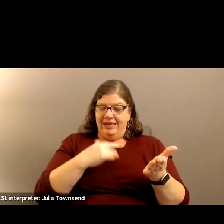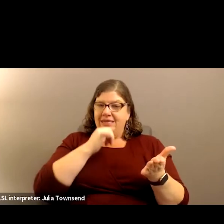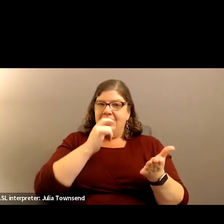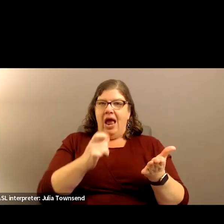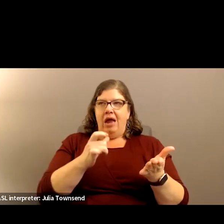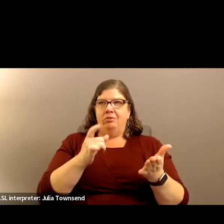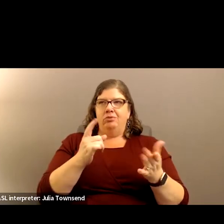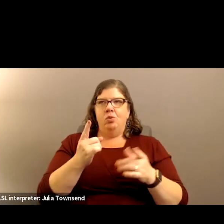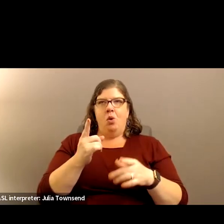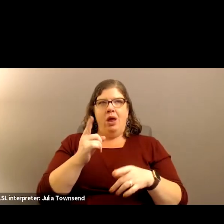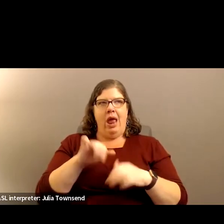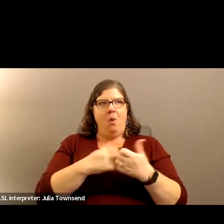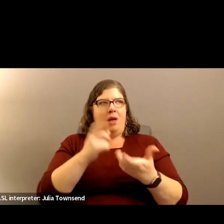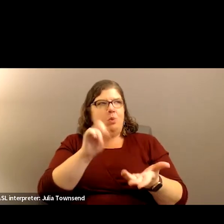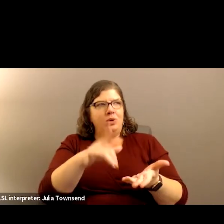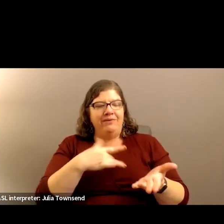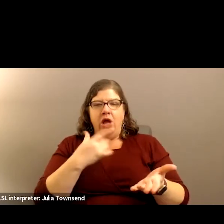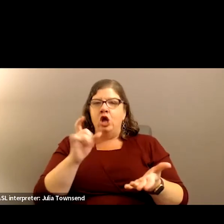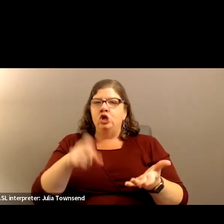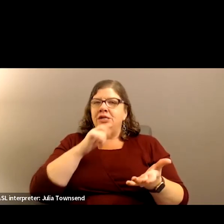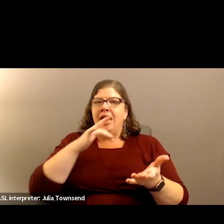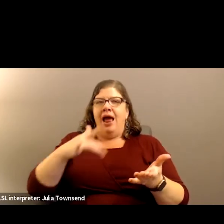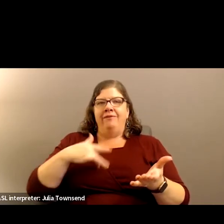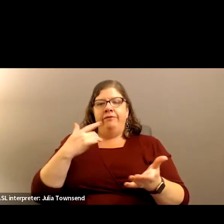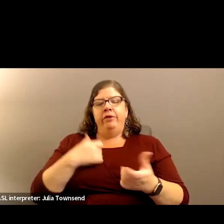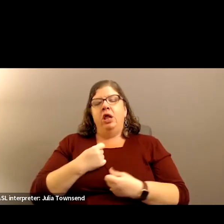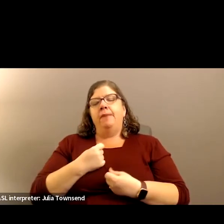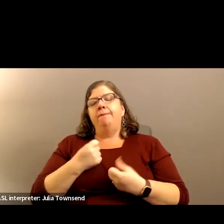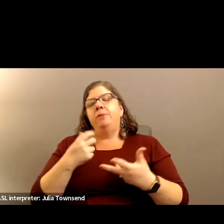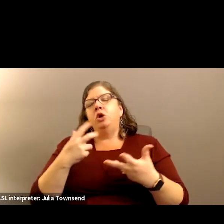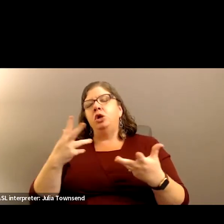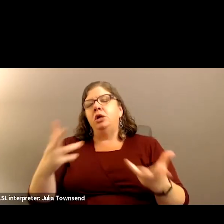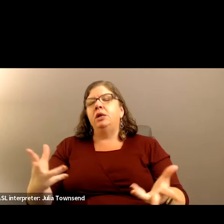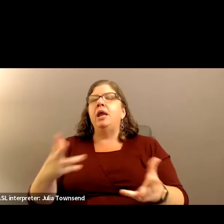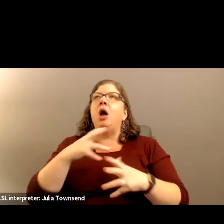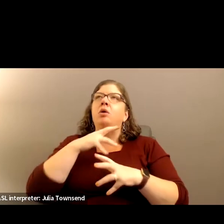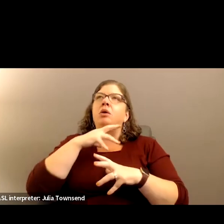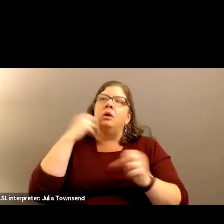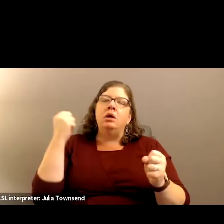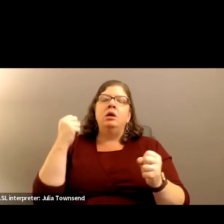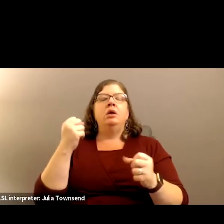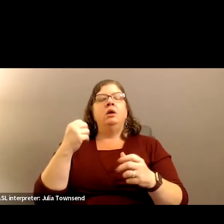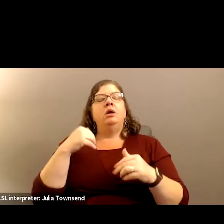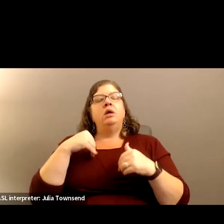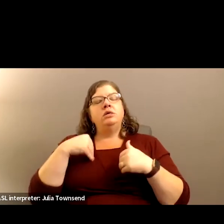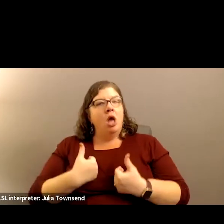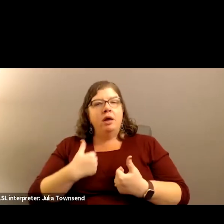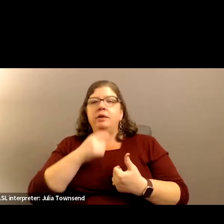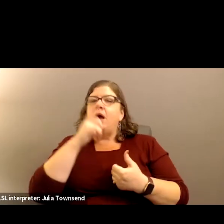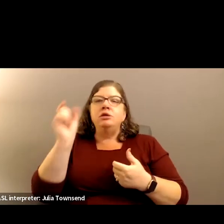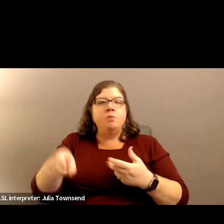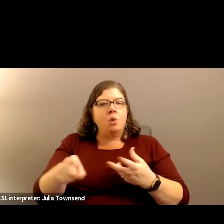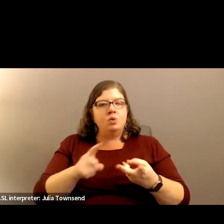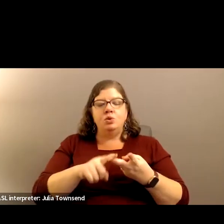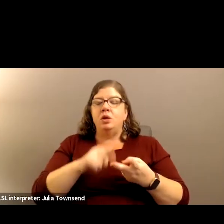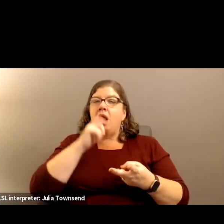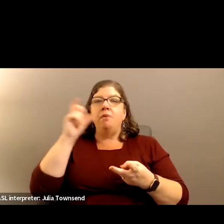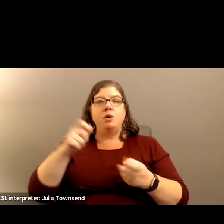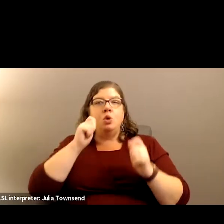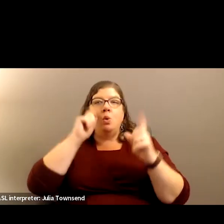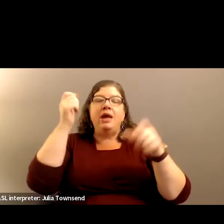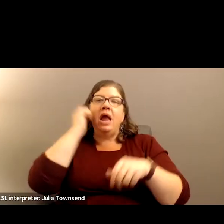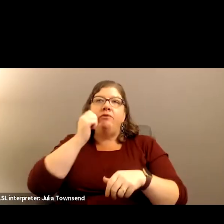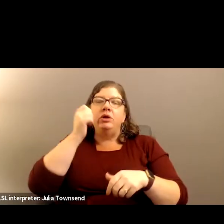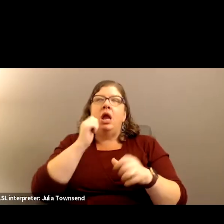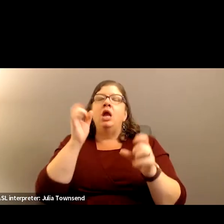not how I'm supposed to feel like I'm not supposed to feel so burnt out, so drained, so exhausted. I'm not supposed to like, you know, wake up every day